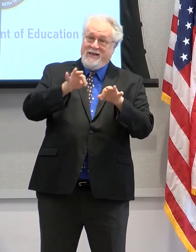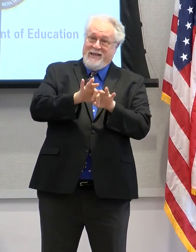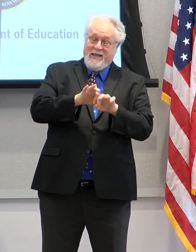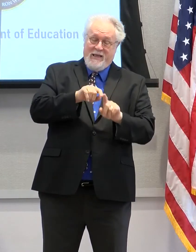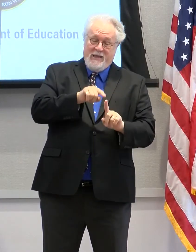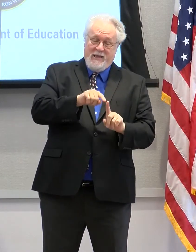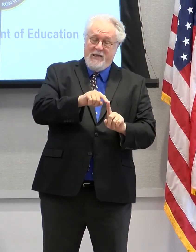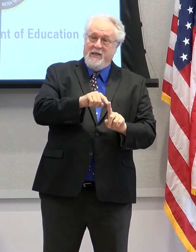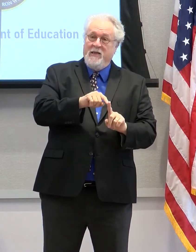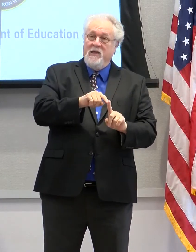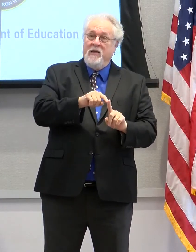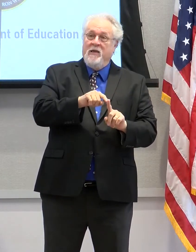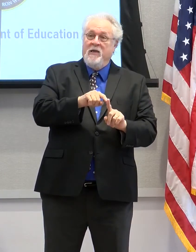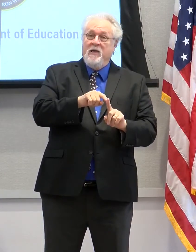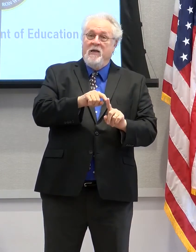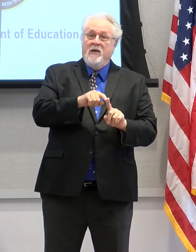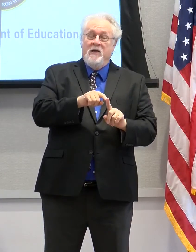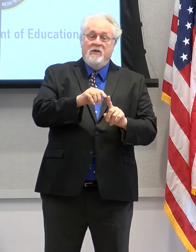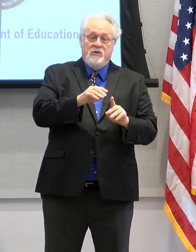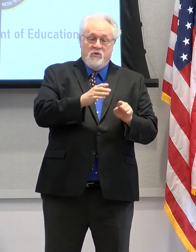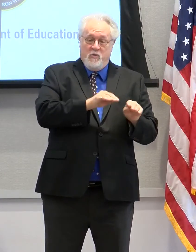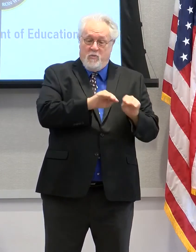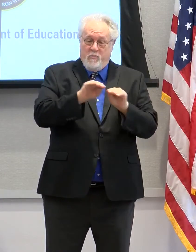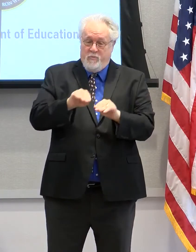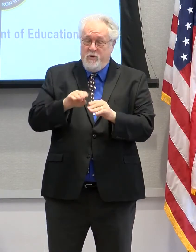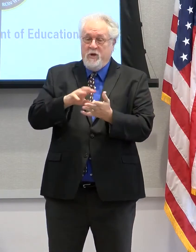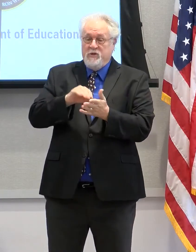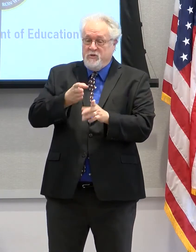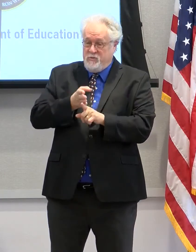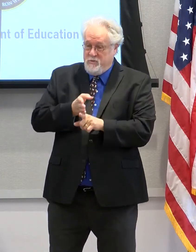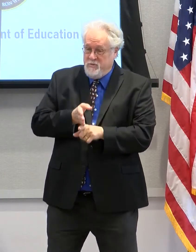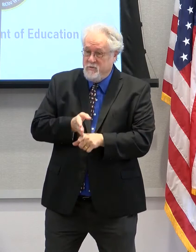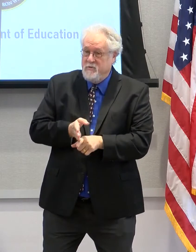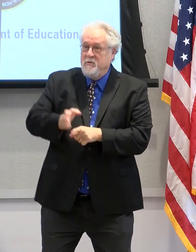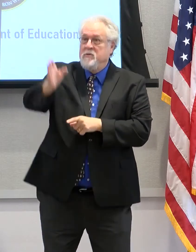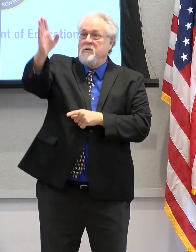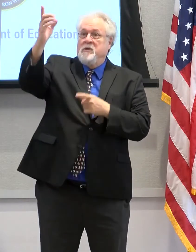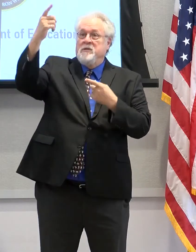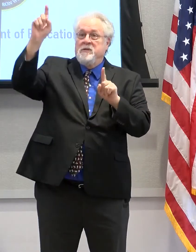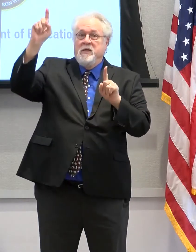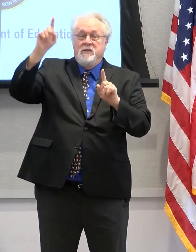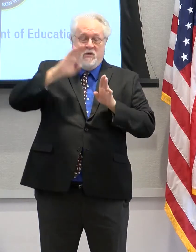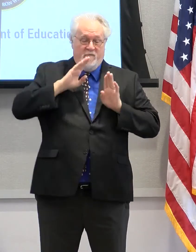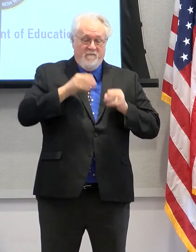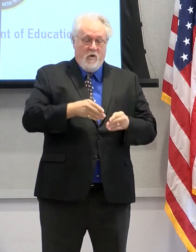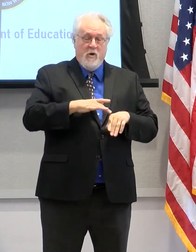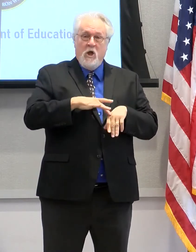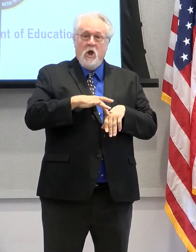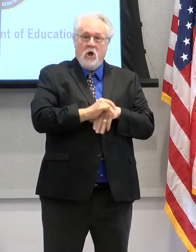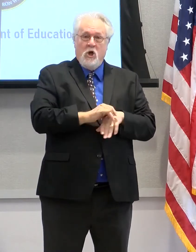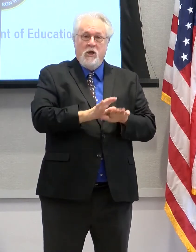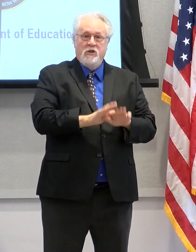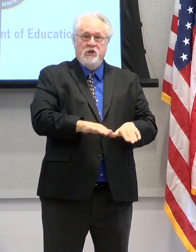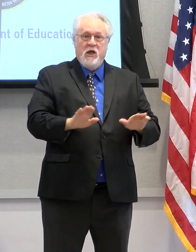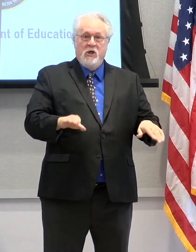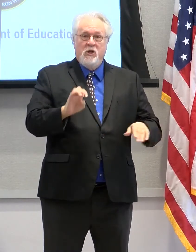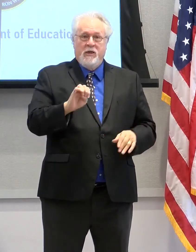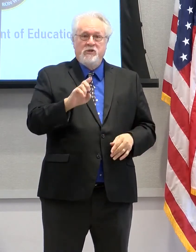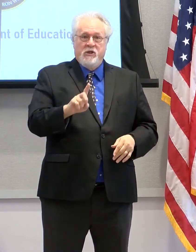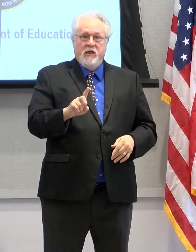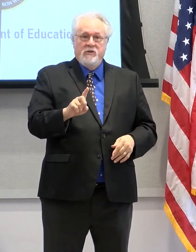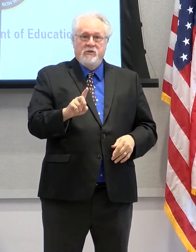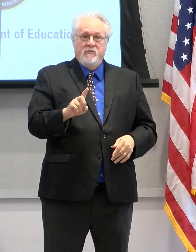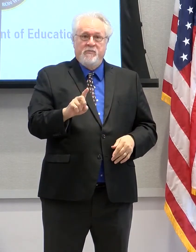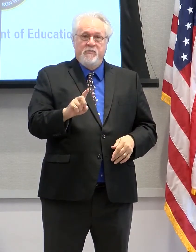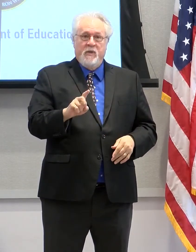putting a student on the trajectory of success is a focus on early childhood education.